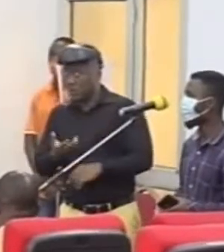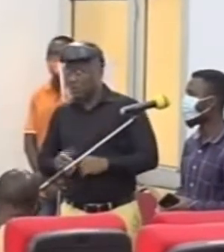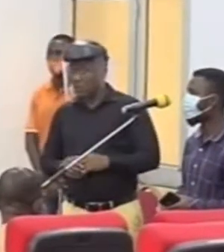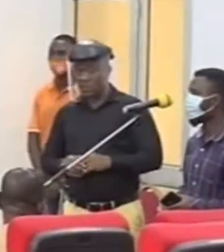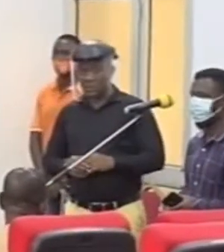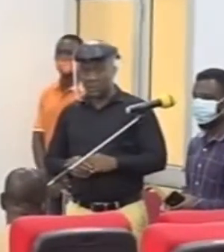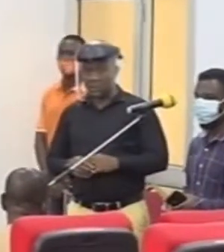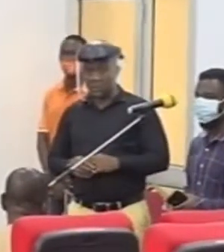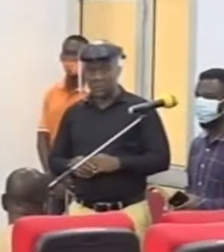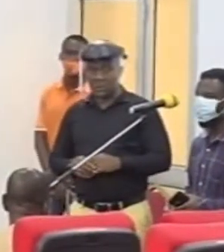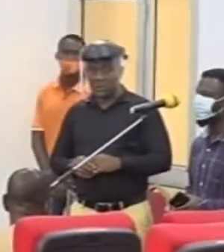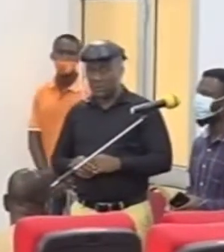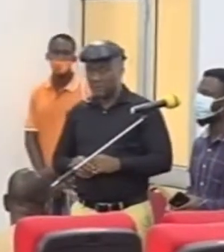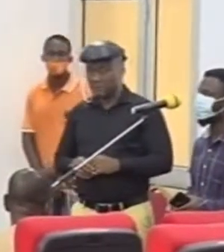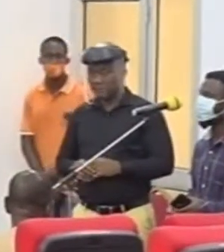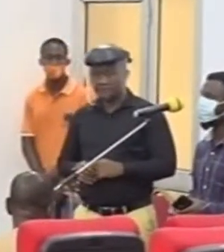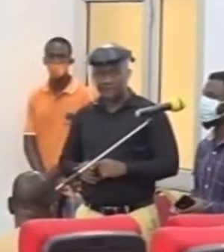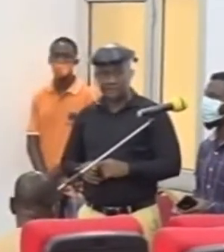Hospital for review, yeah.